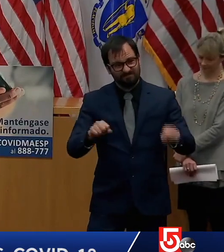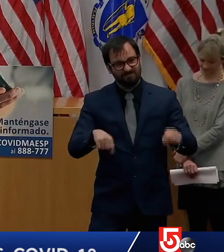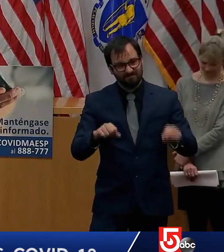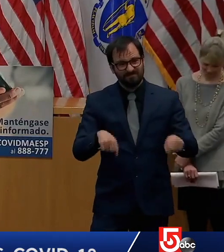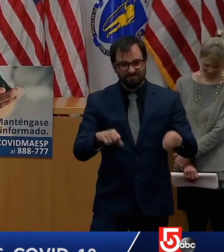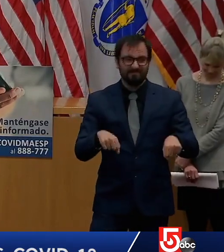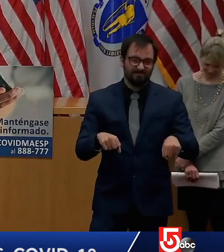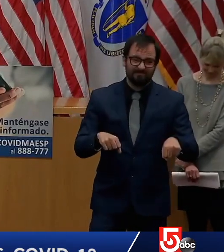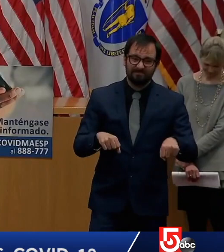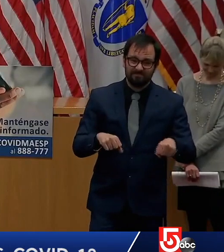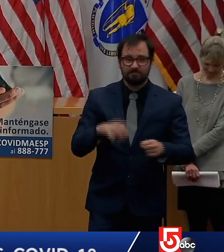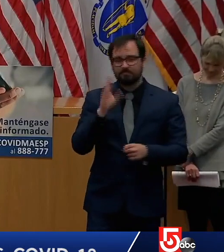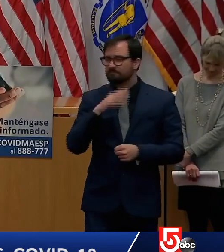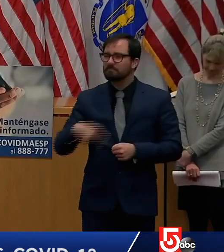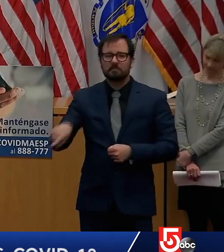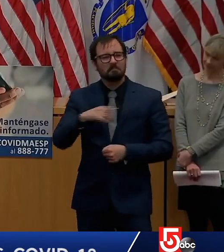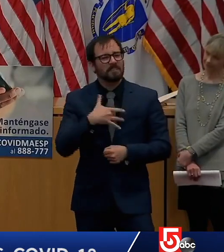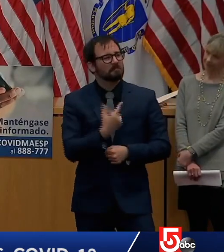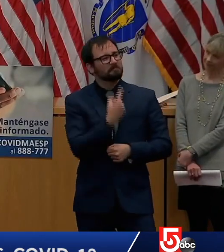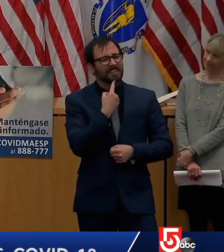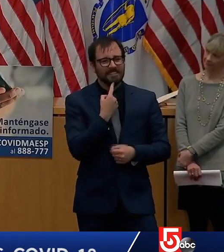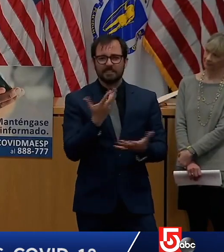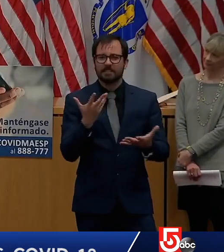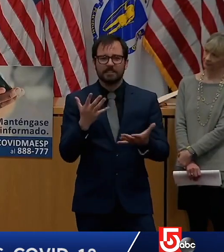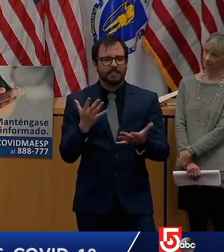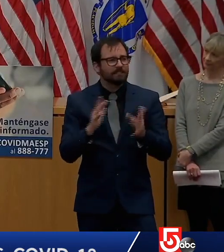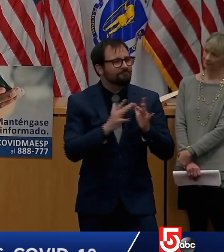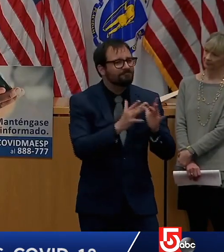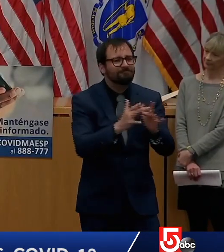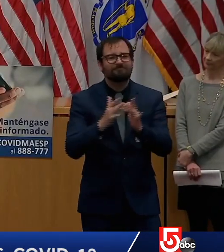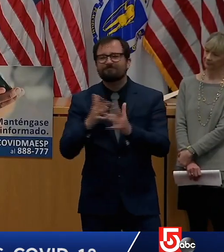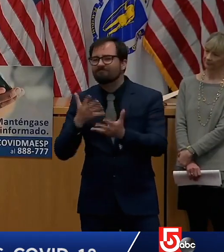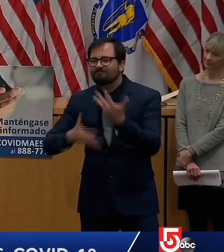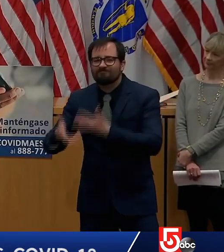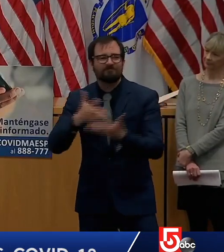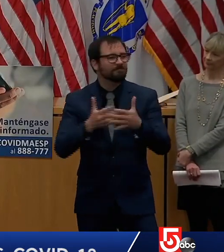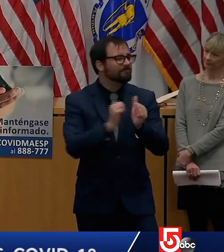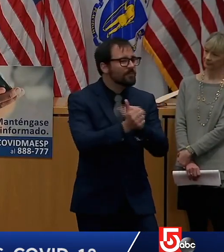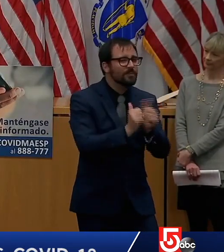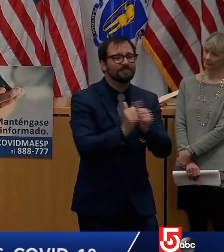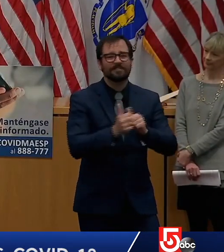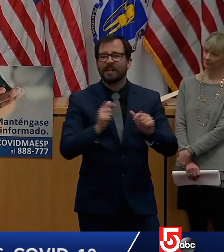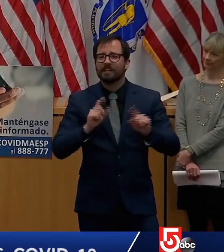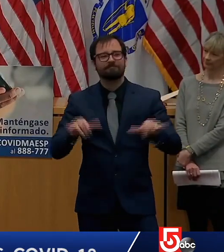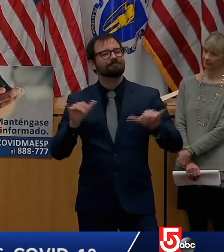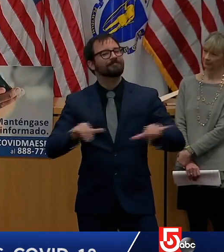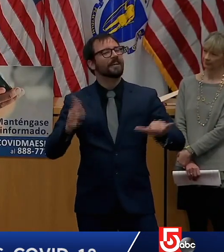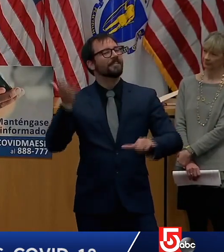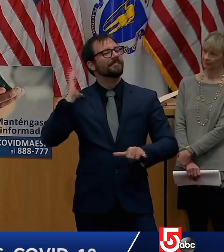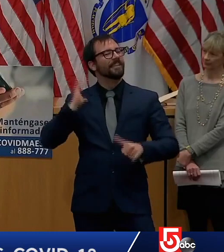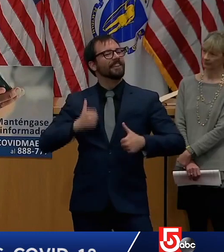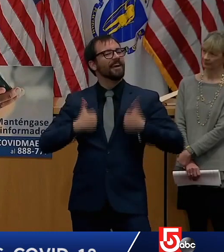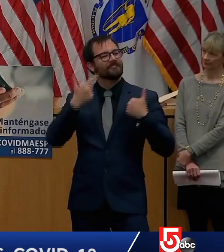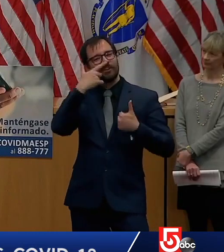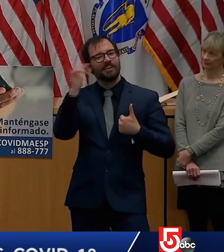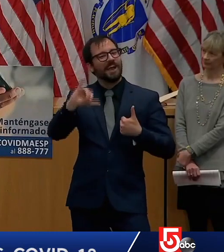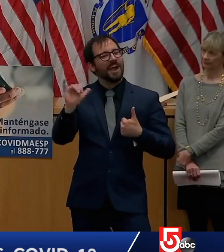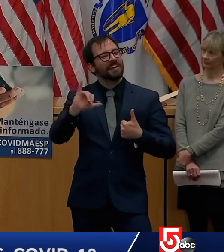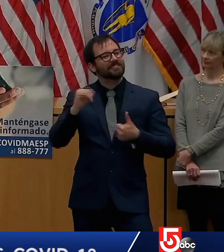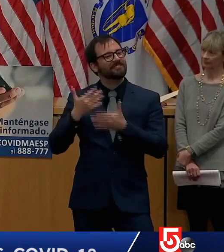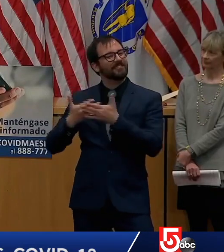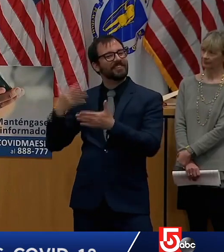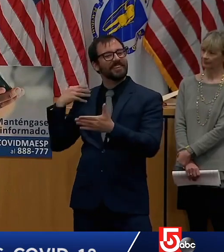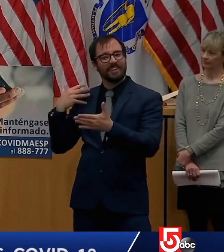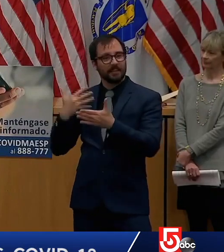all the stuff that has always been a presumed part of our daily lives but we all